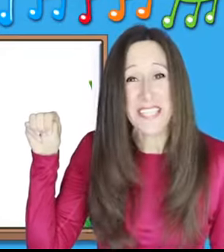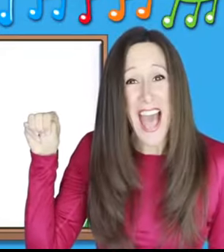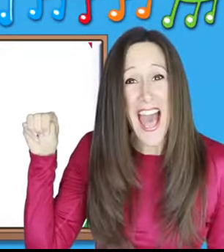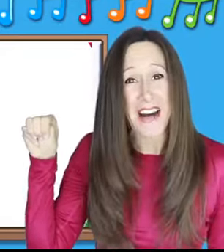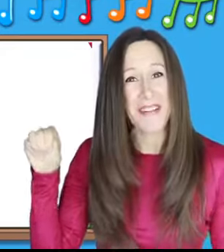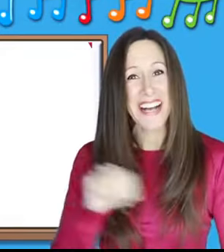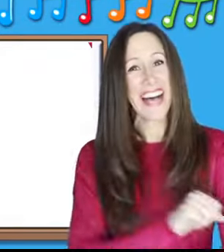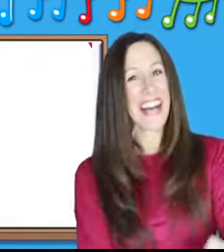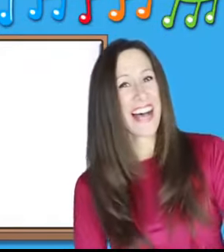job!